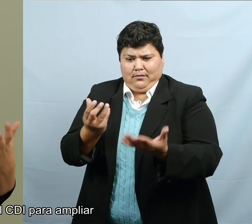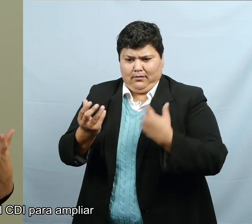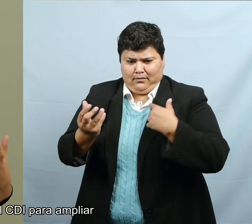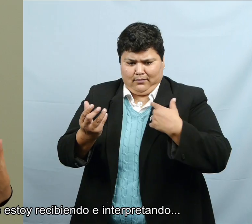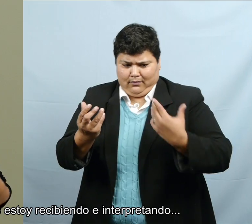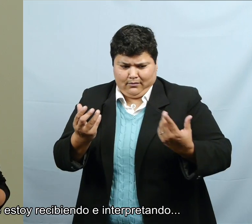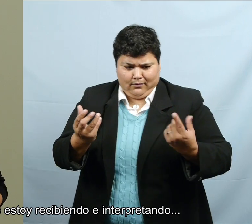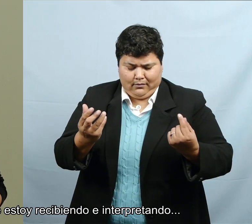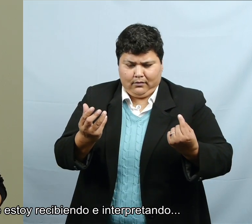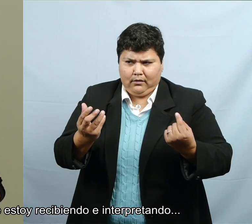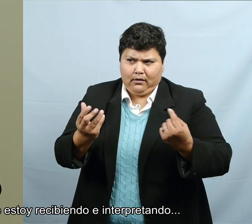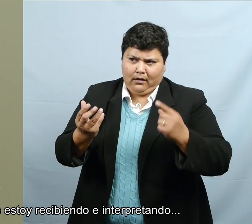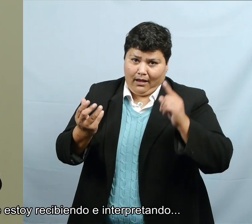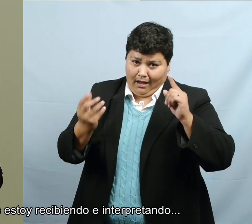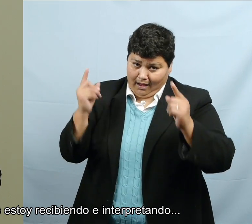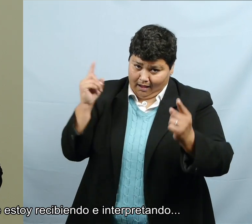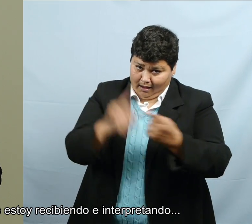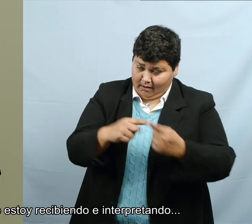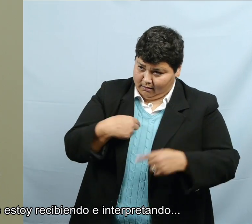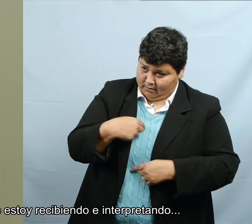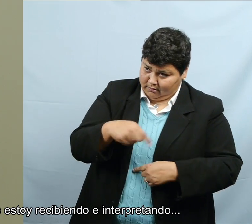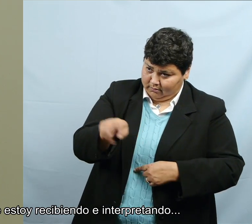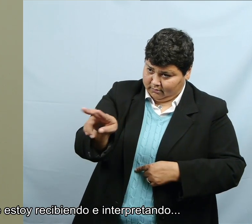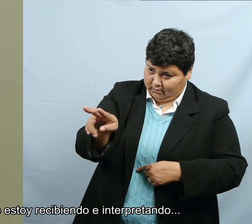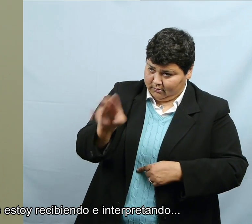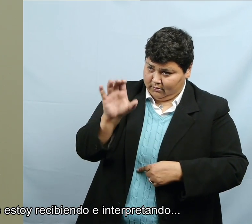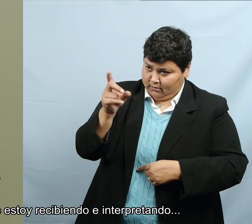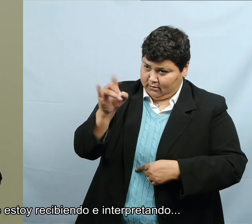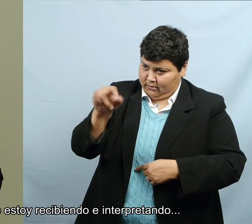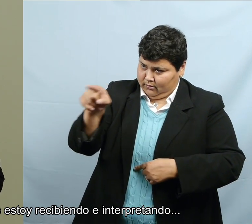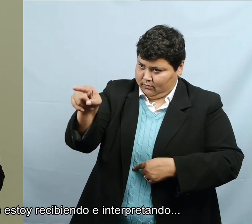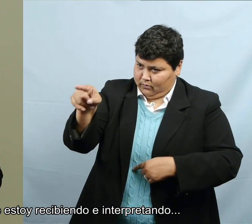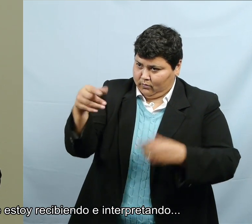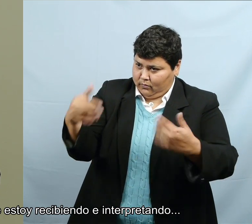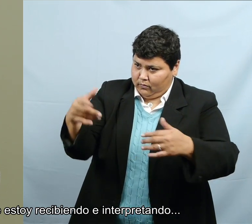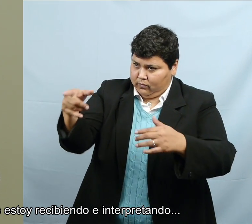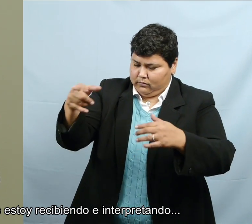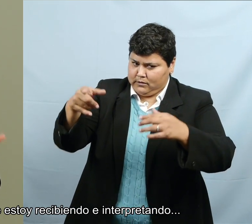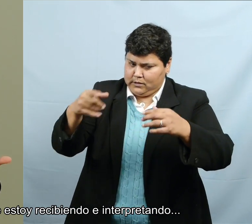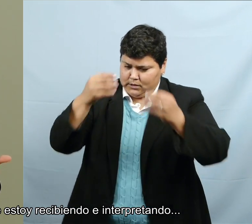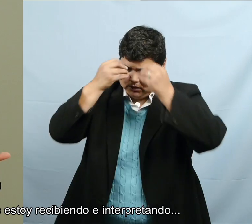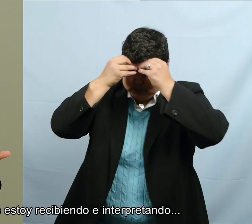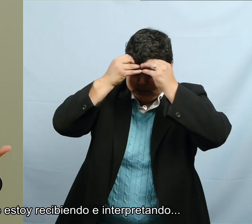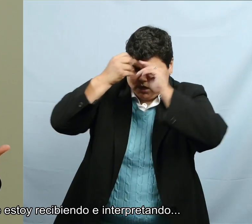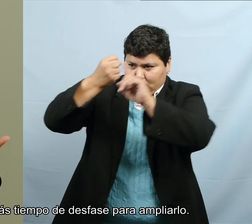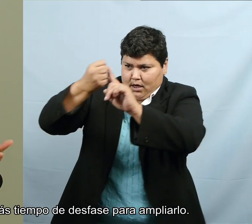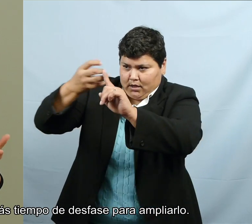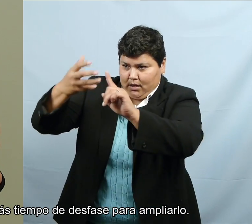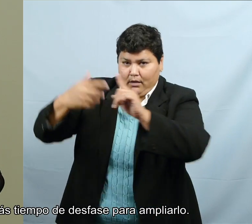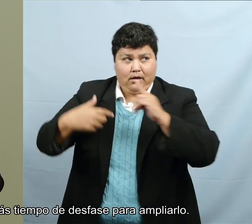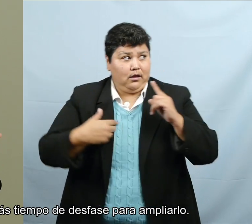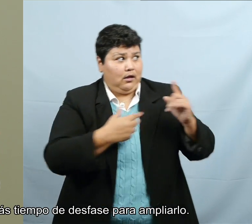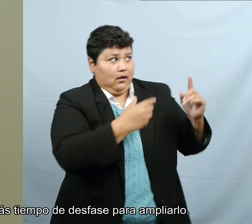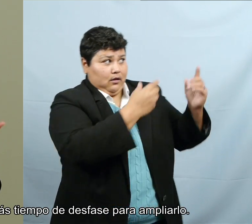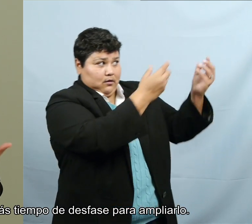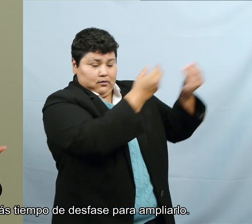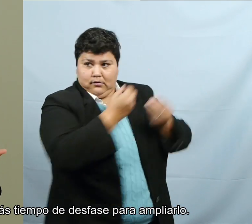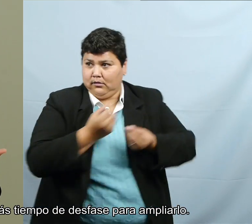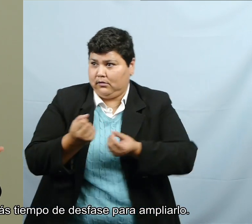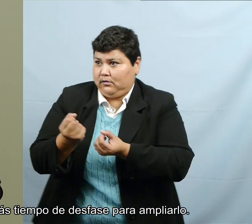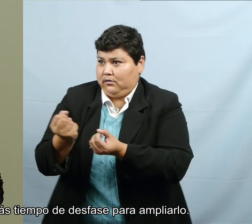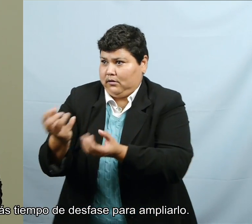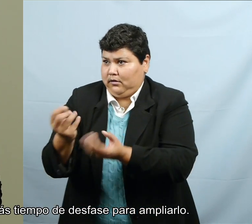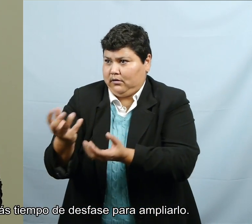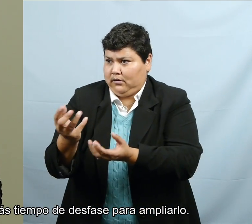expansion of the vocabulary that I'm receiving and I'm interpreting, they need more